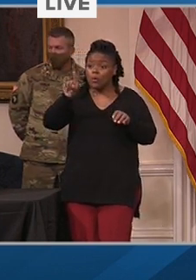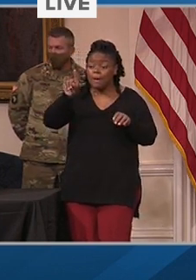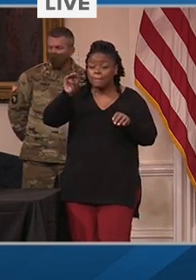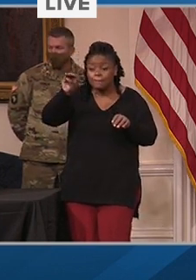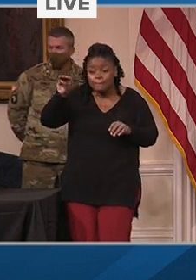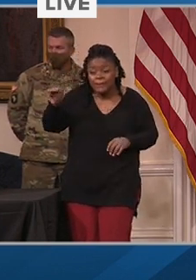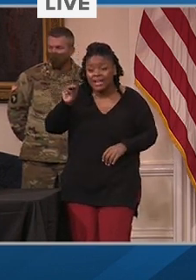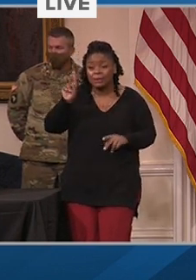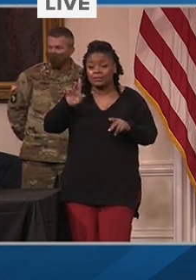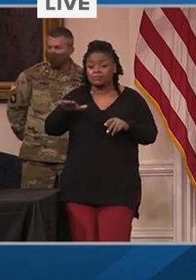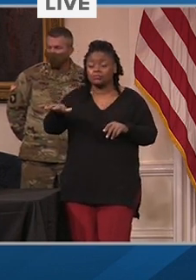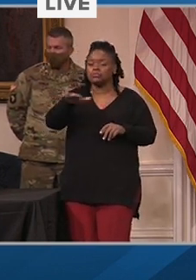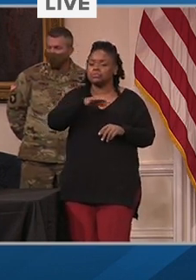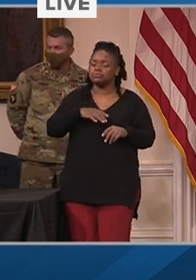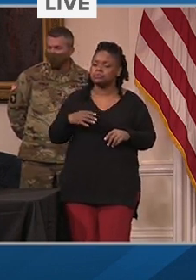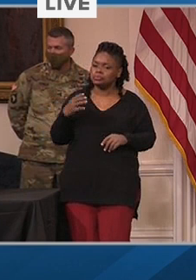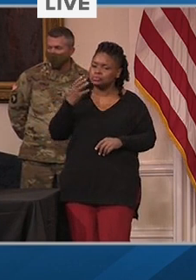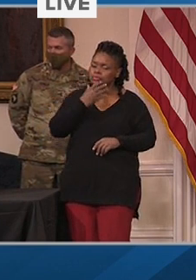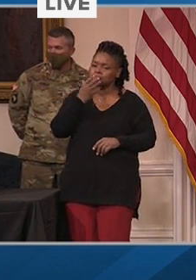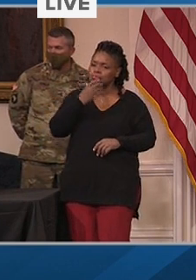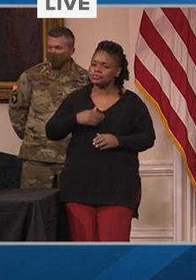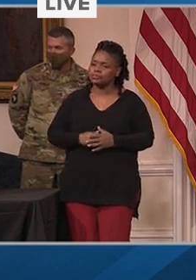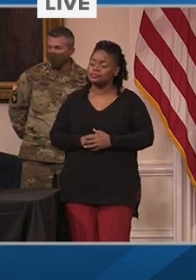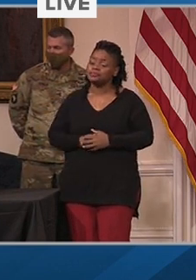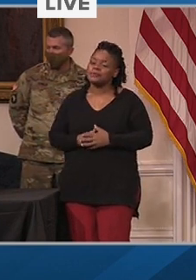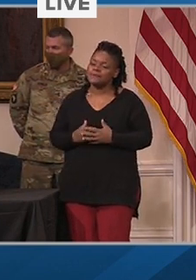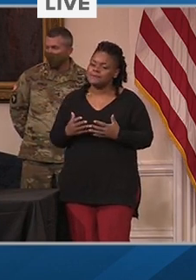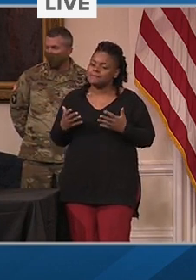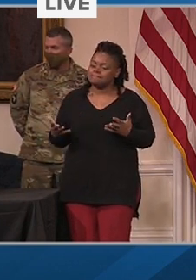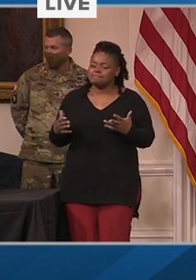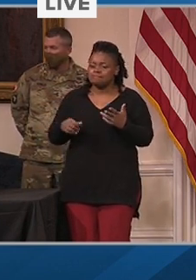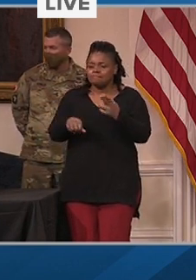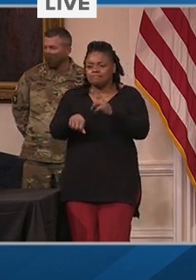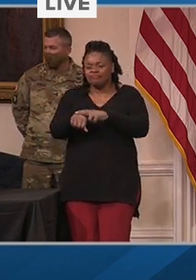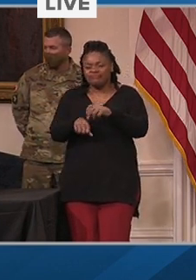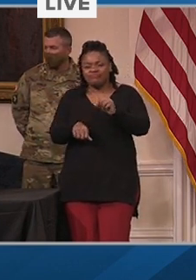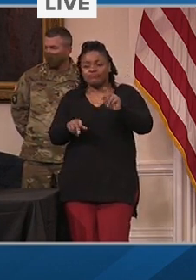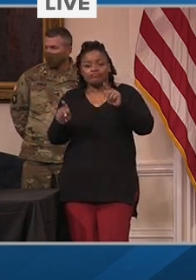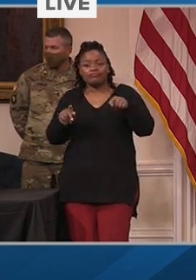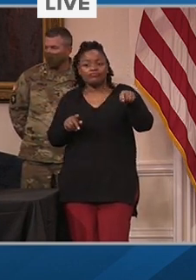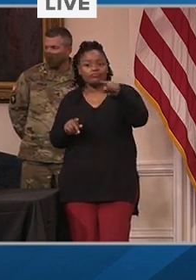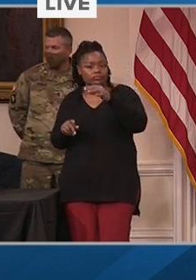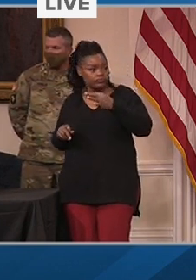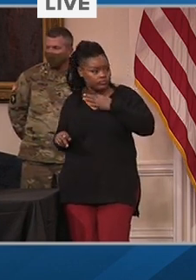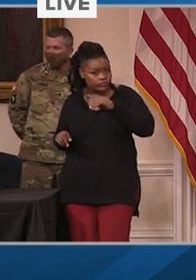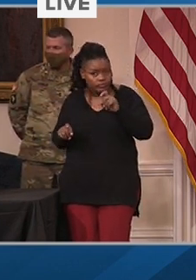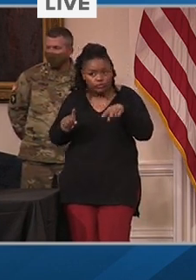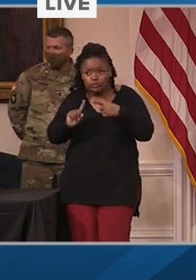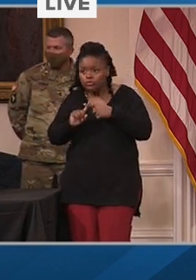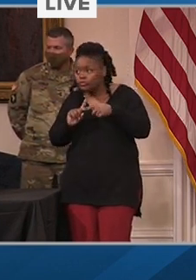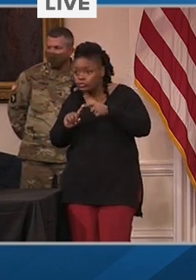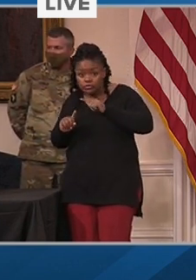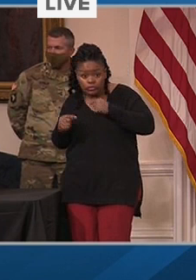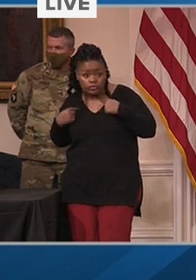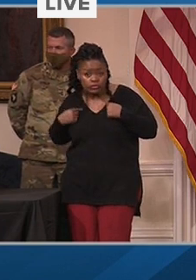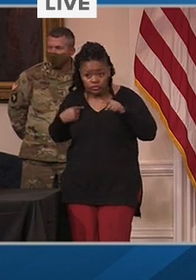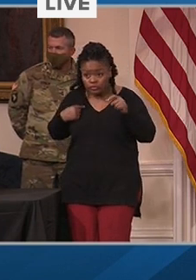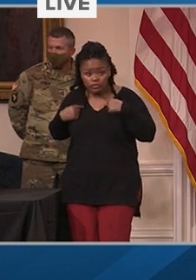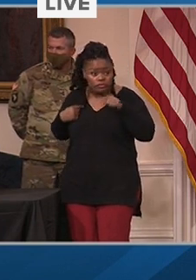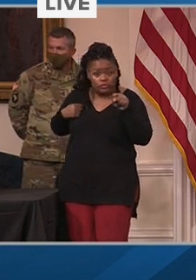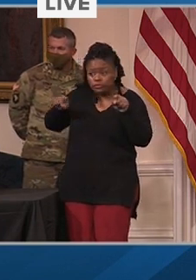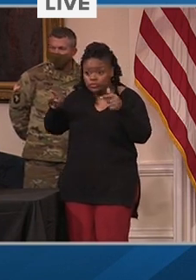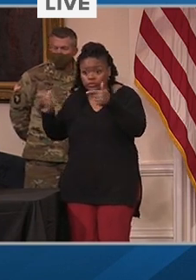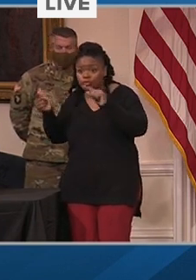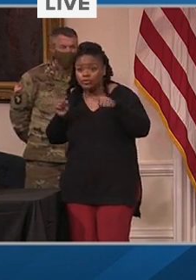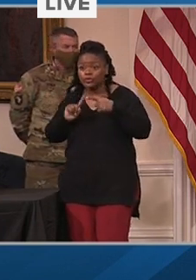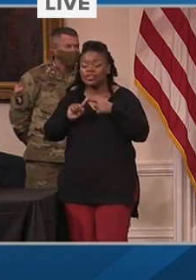Now obviously people have many questions about when they will